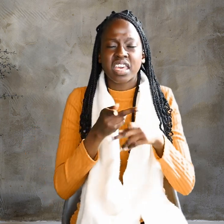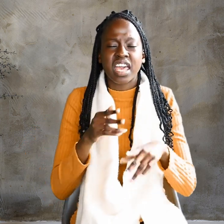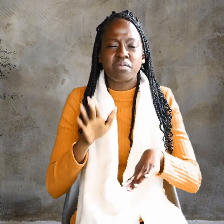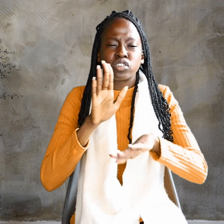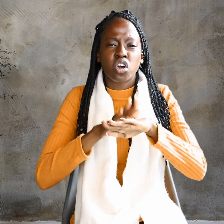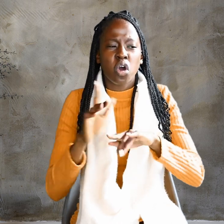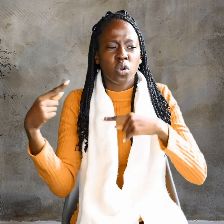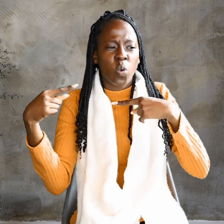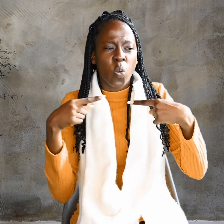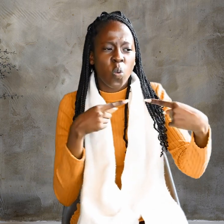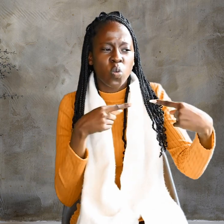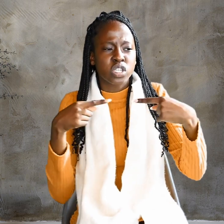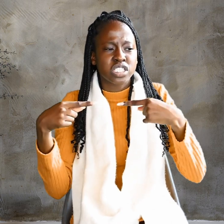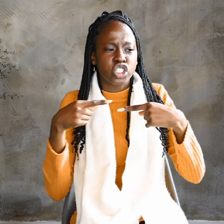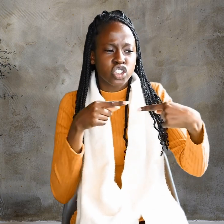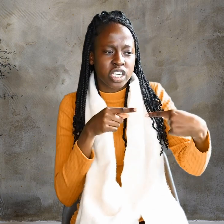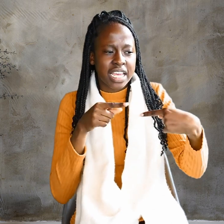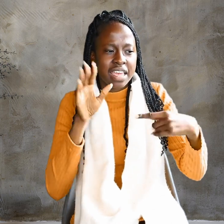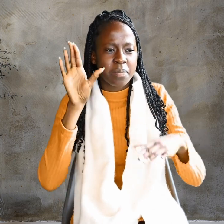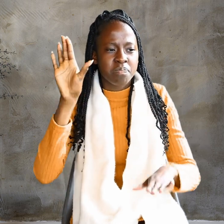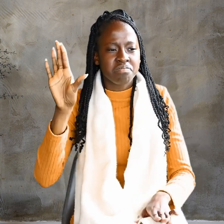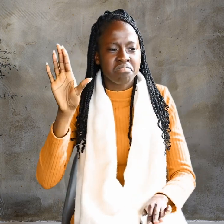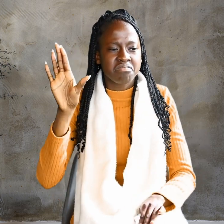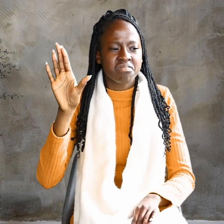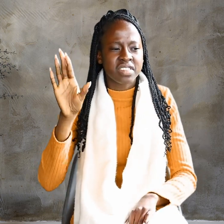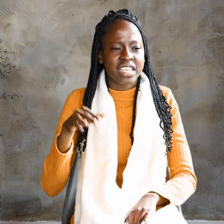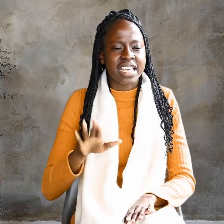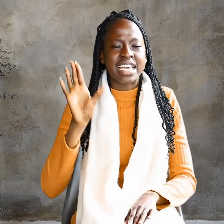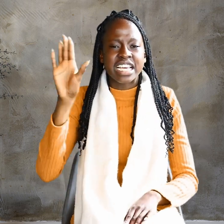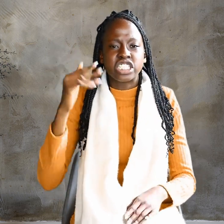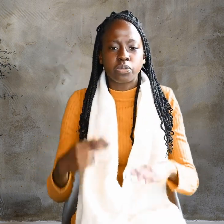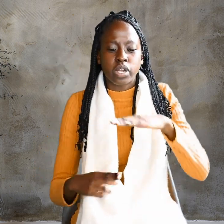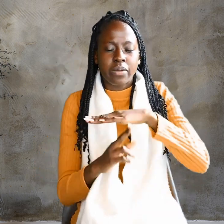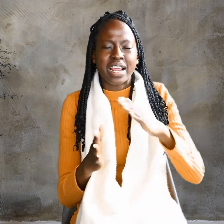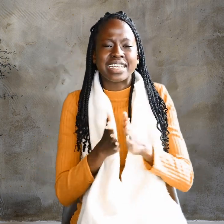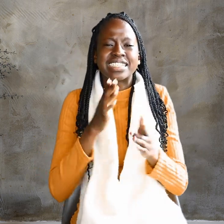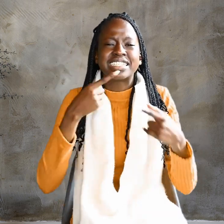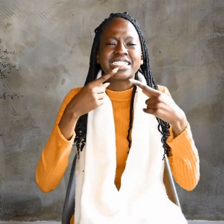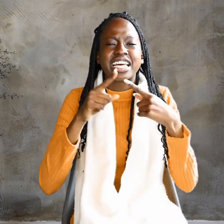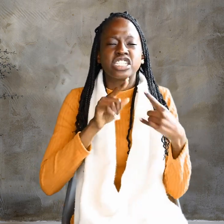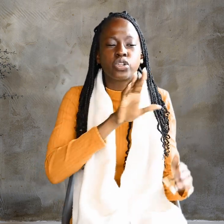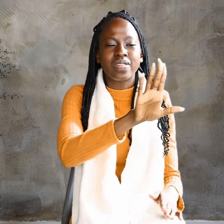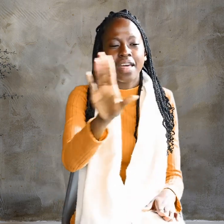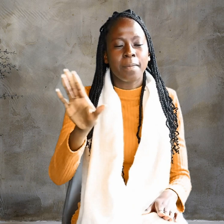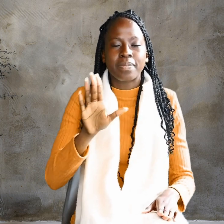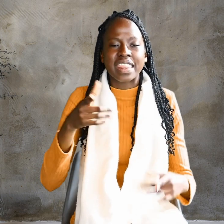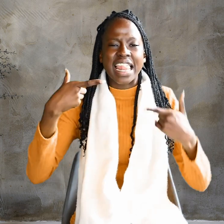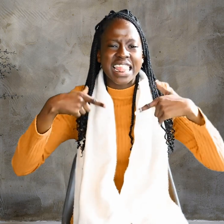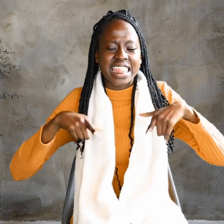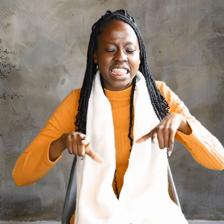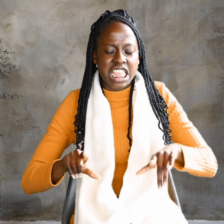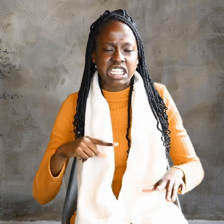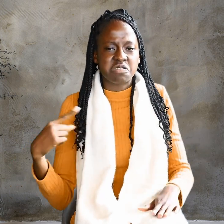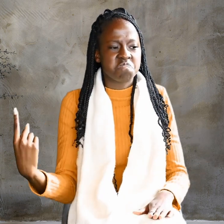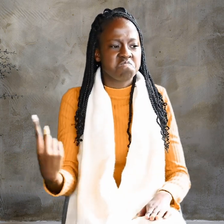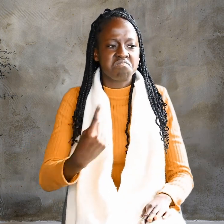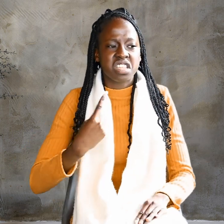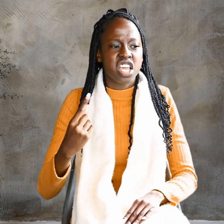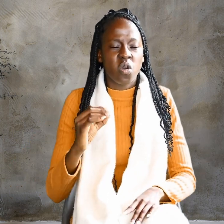When they kept on questioning him, he straightened up and said to them, Let